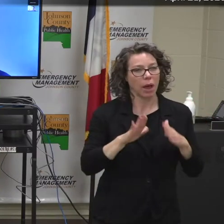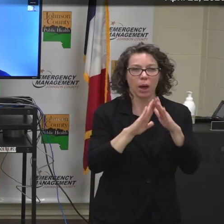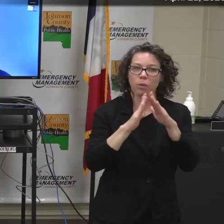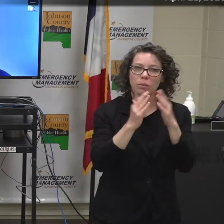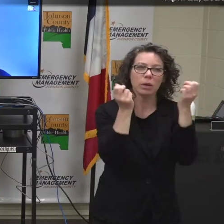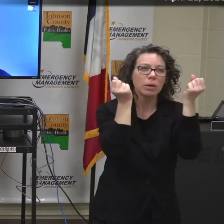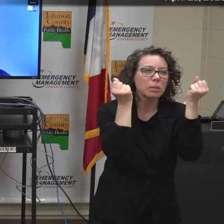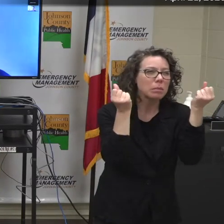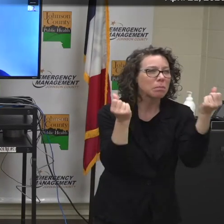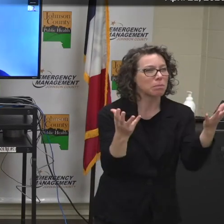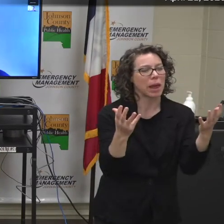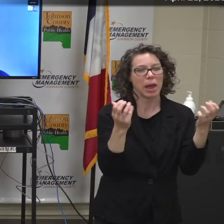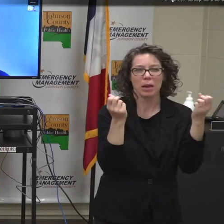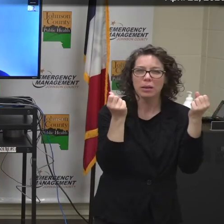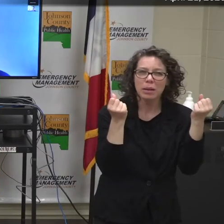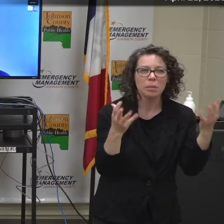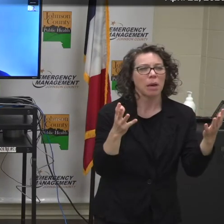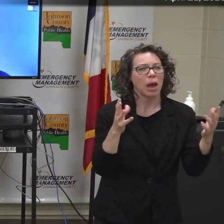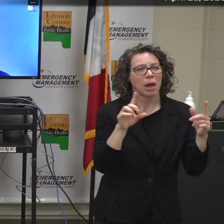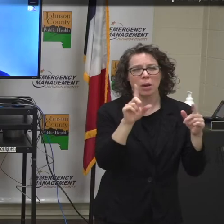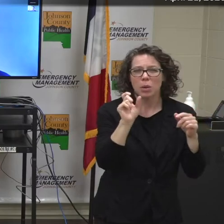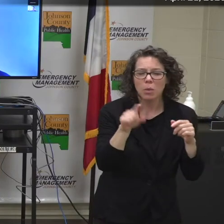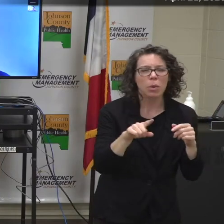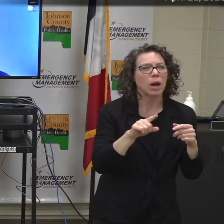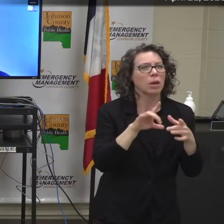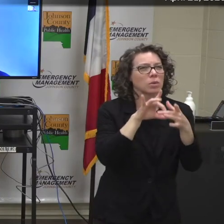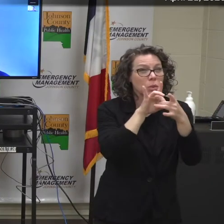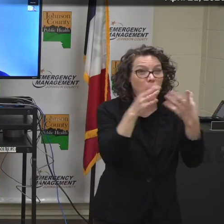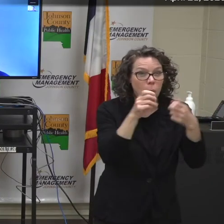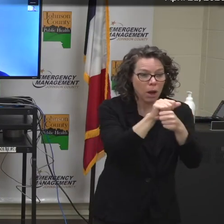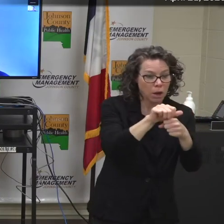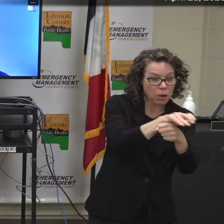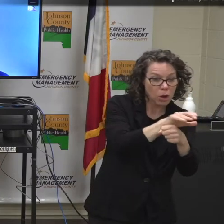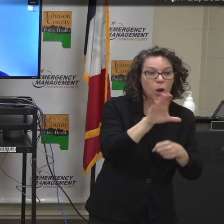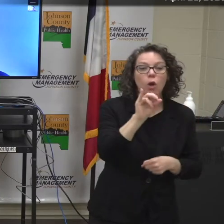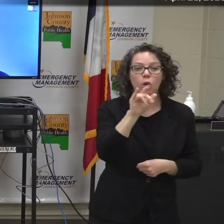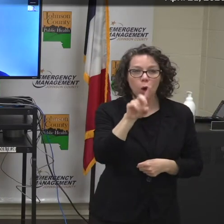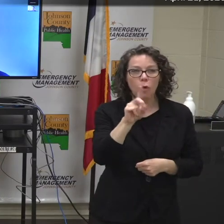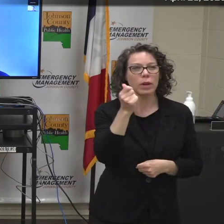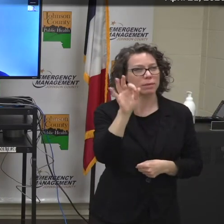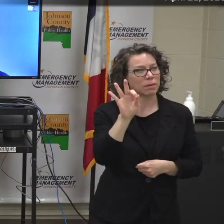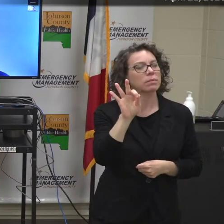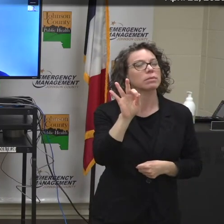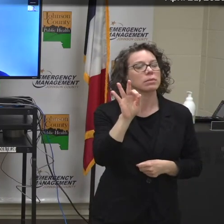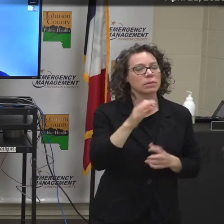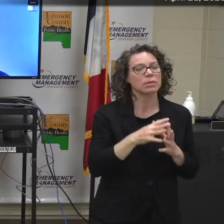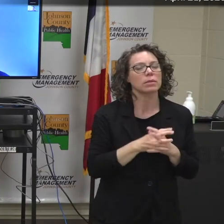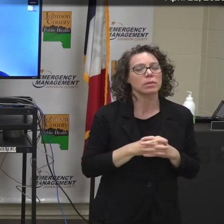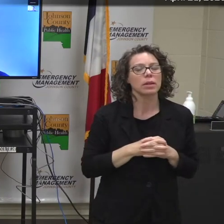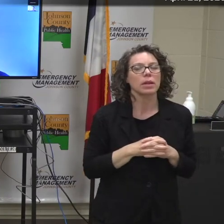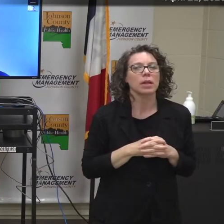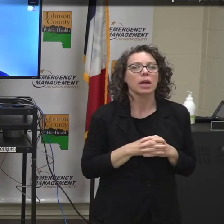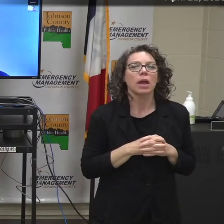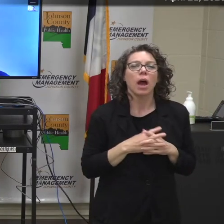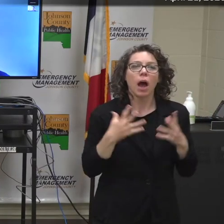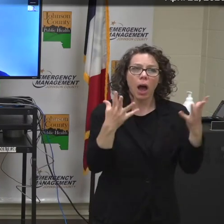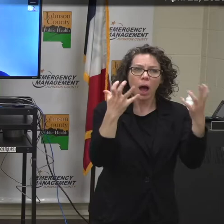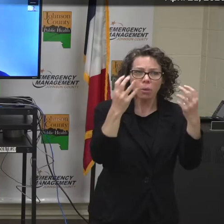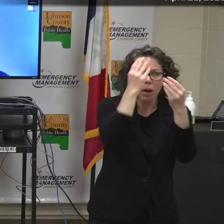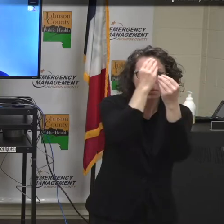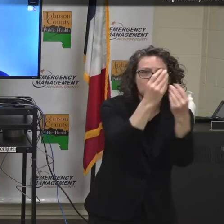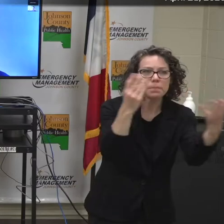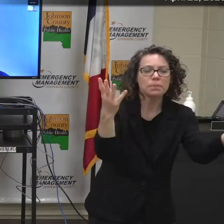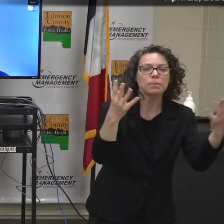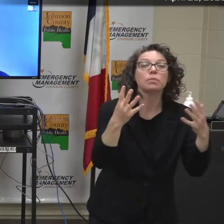related to the coronavirus or COVID-19 and we want everyone to know that